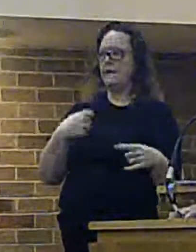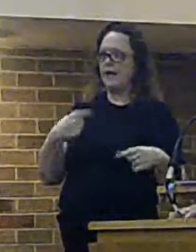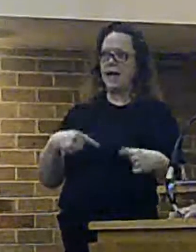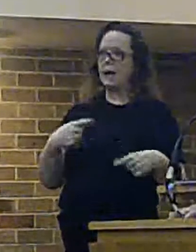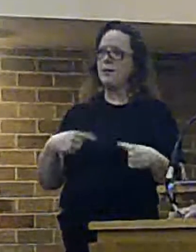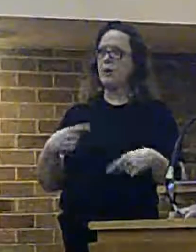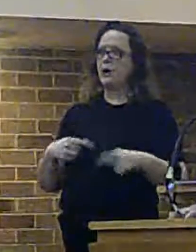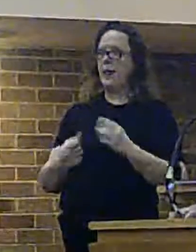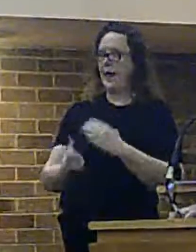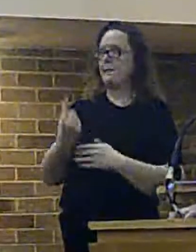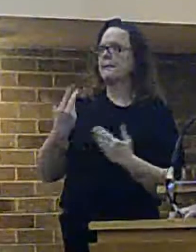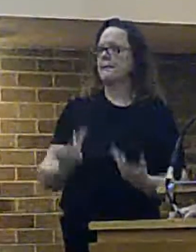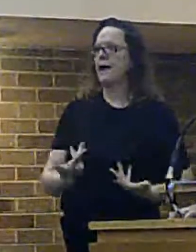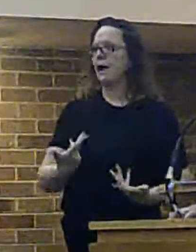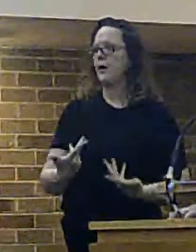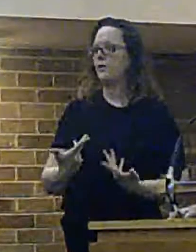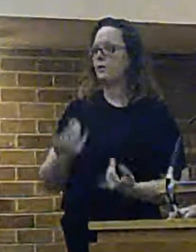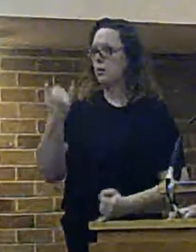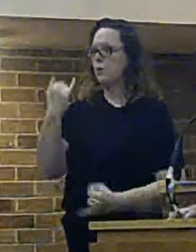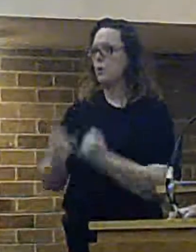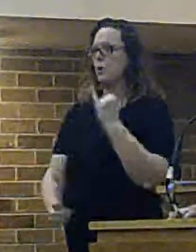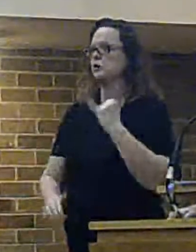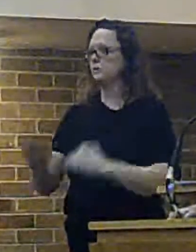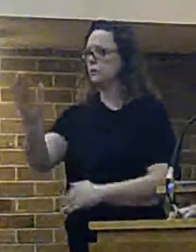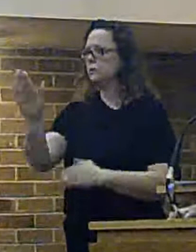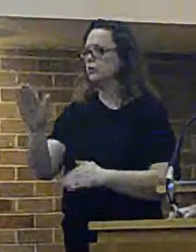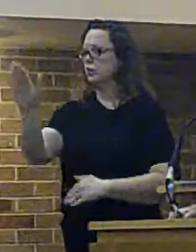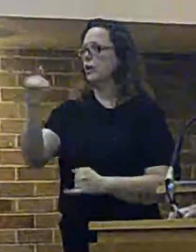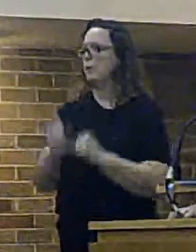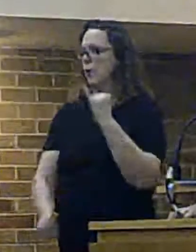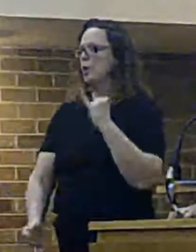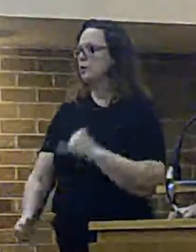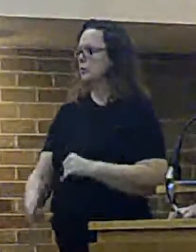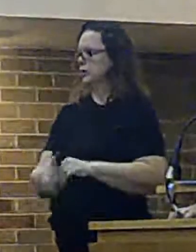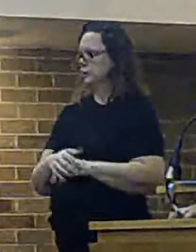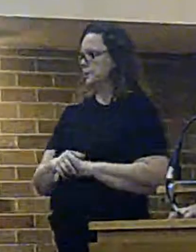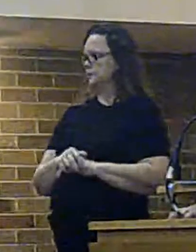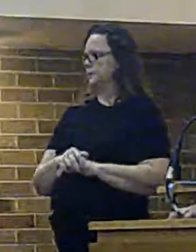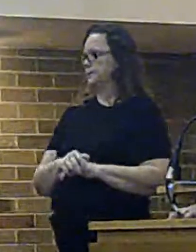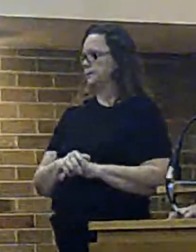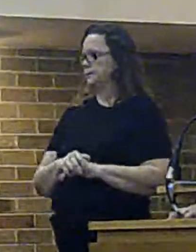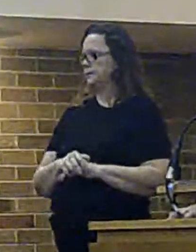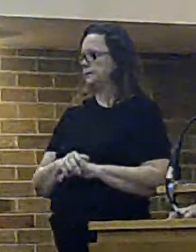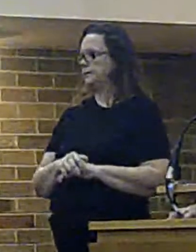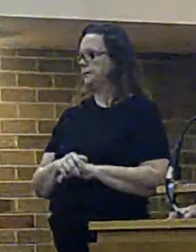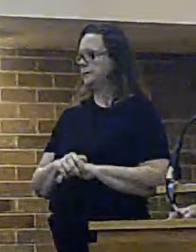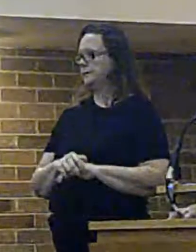That happens now. That's only going to get worse as time goes on, for the reasons that I've explained.